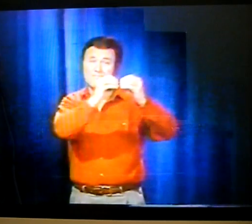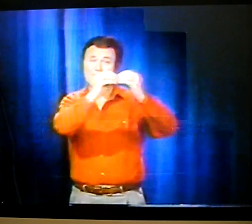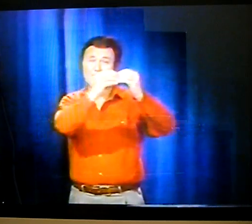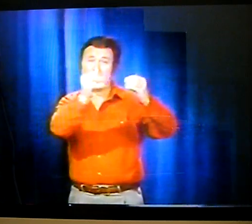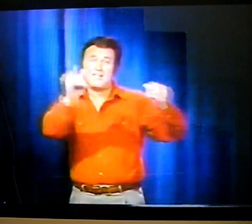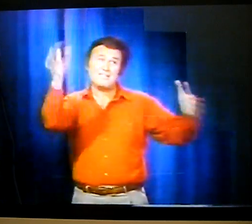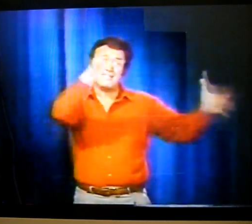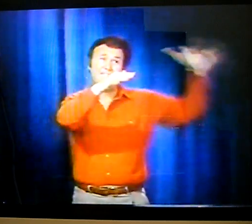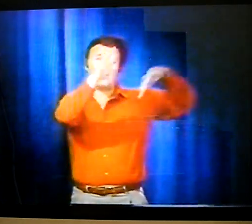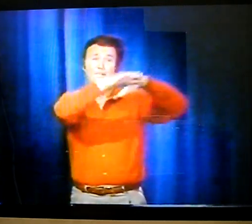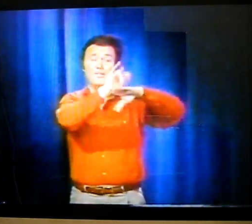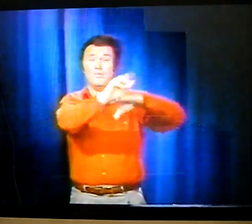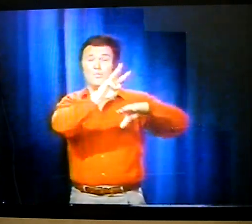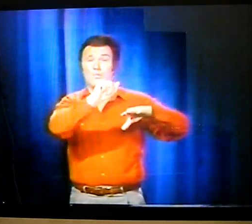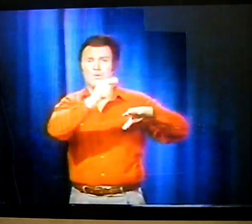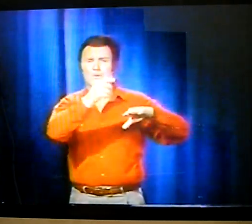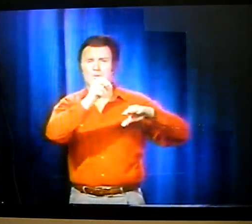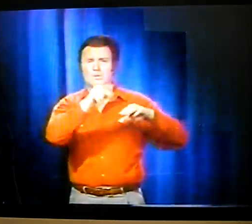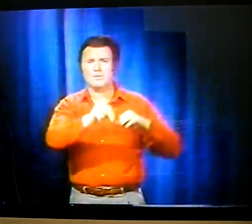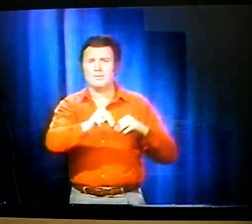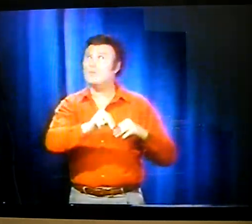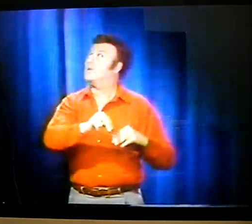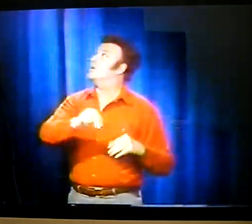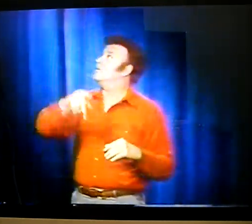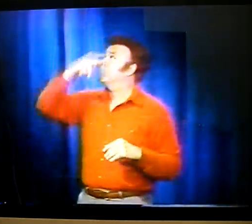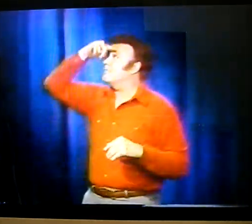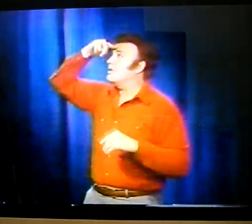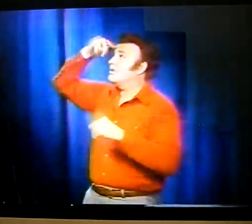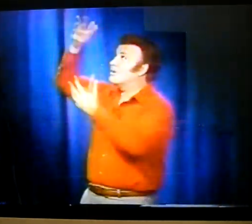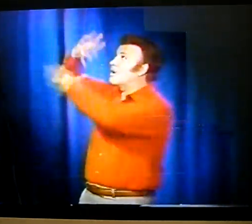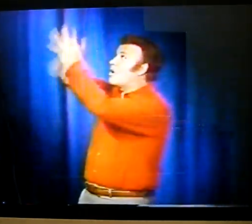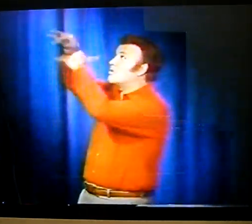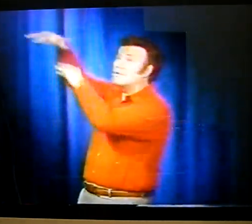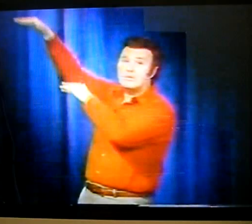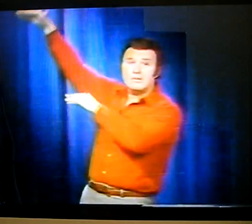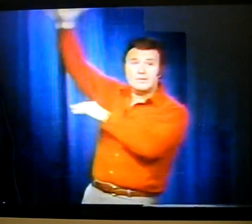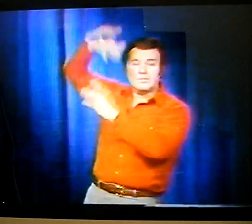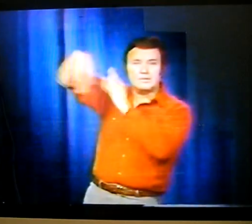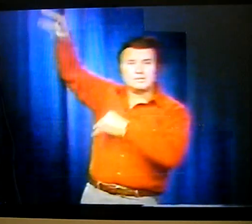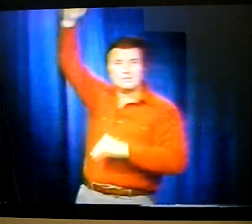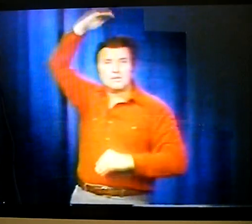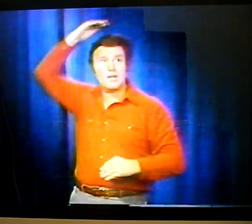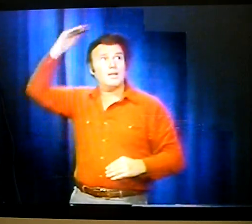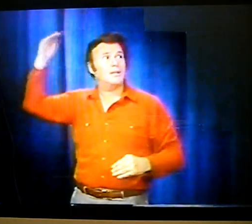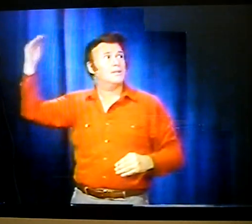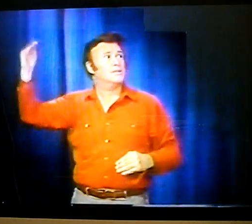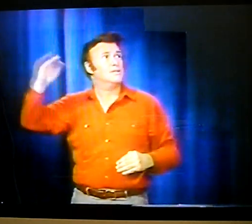We had to keep moving them into the wagon. And the sun beaded down.